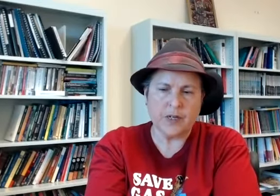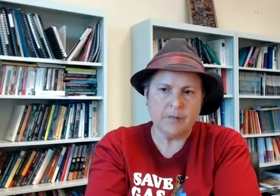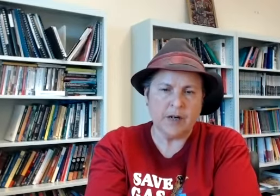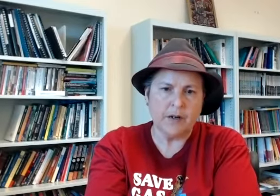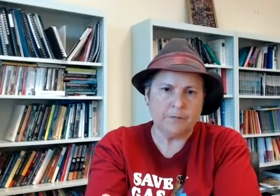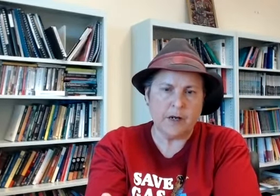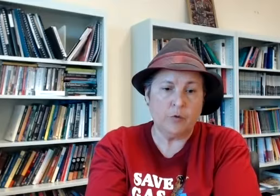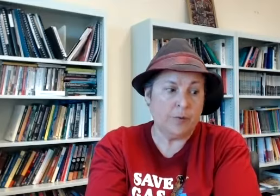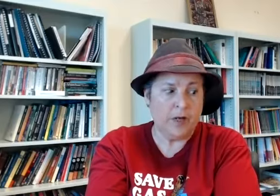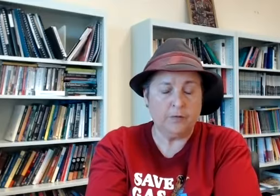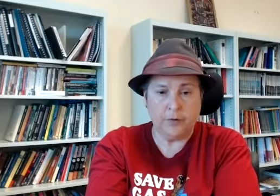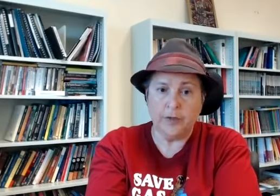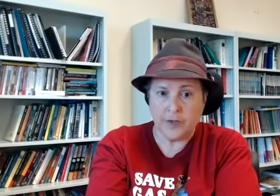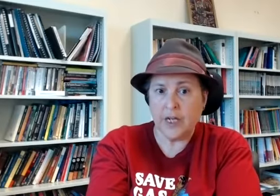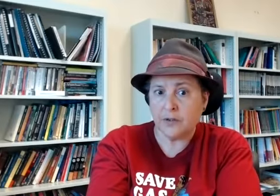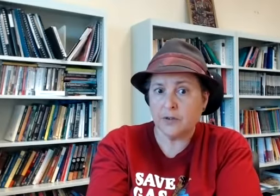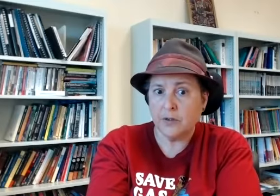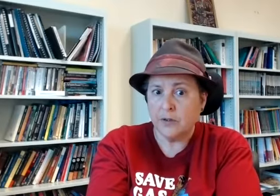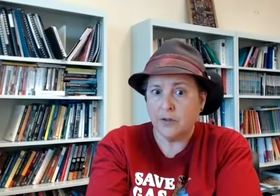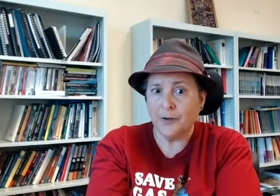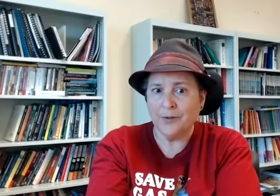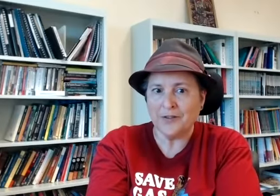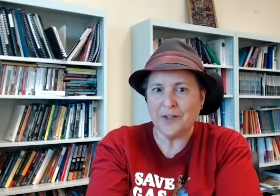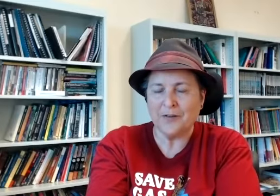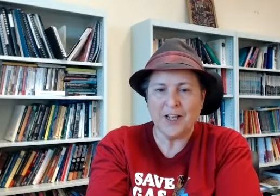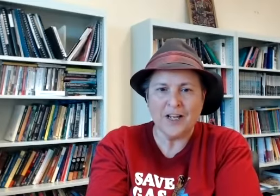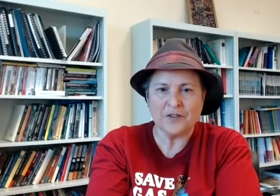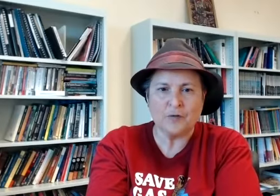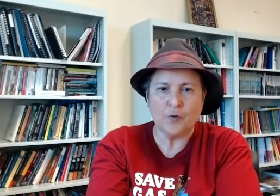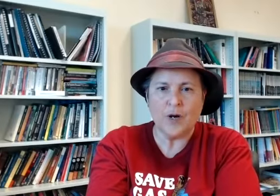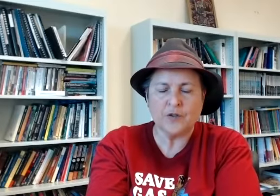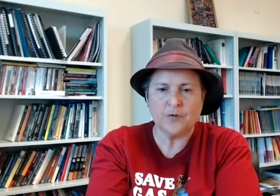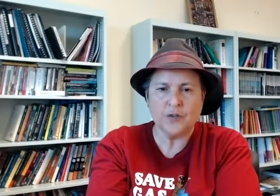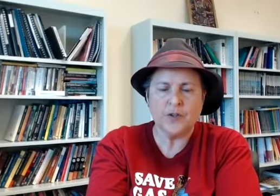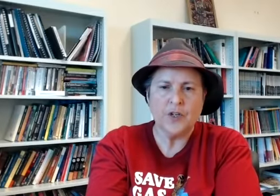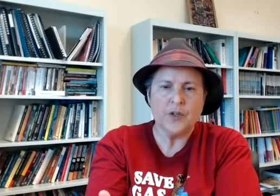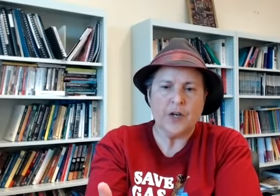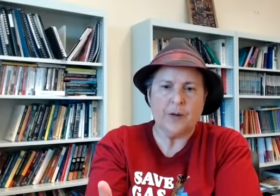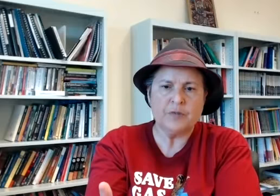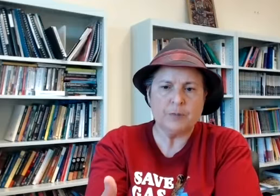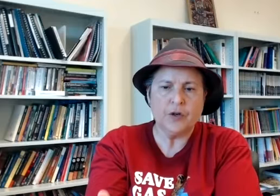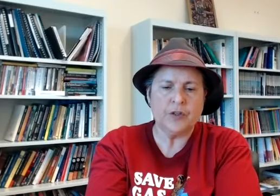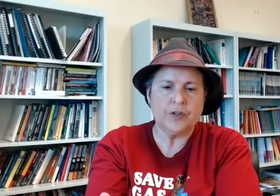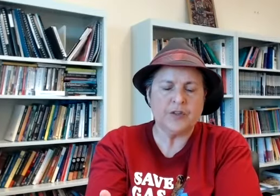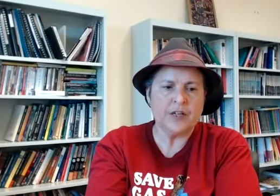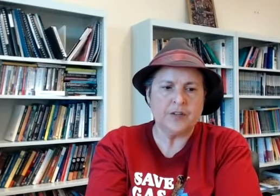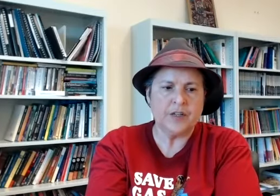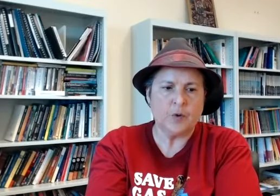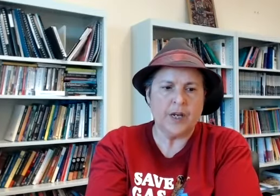come out of it are far more powerful than the text you know it's uh the arts have always often um spoken and said things where